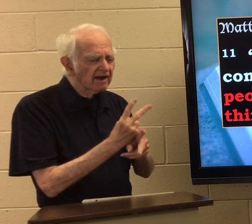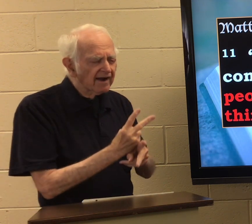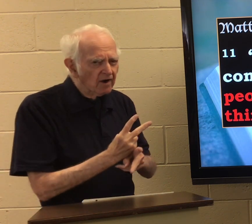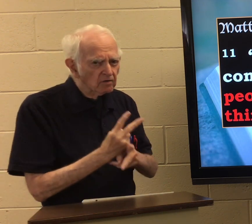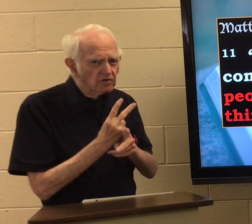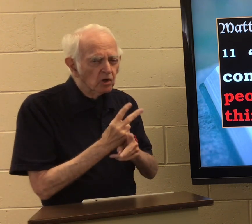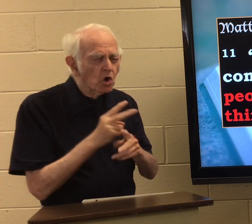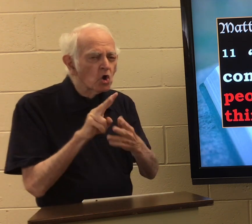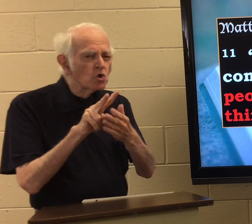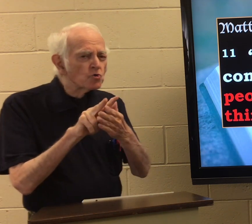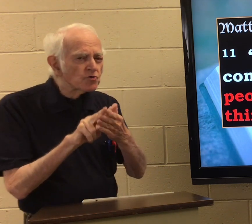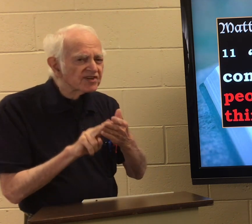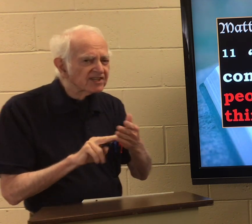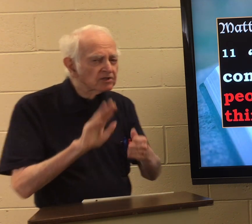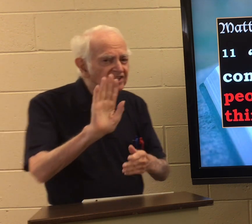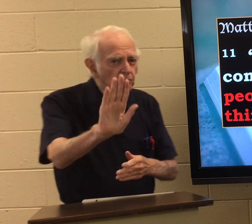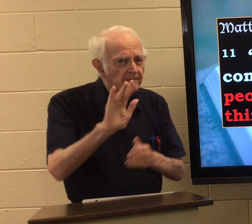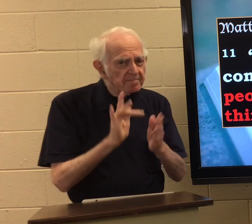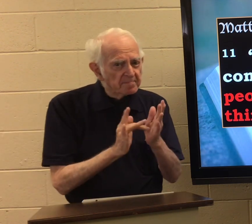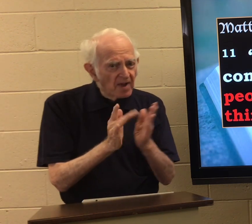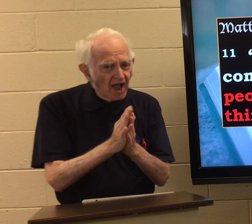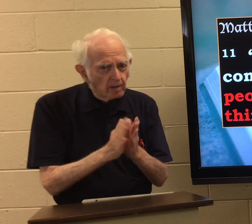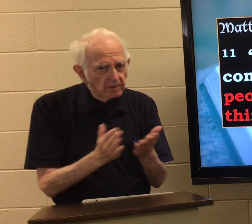We must be careful to read your Bible.